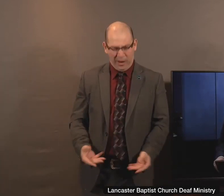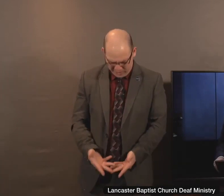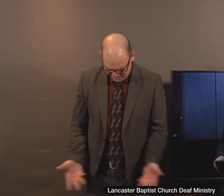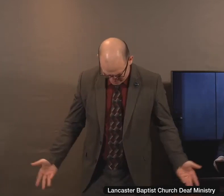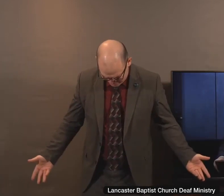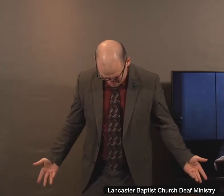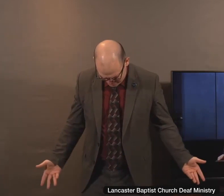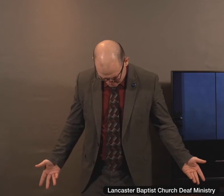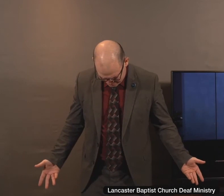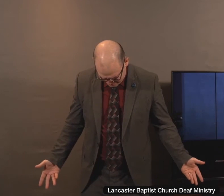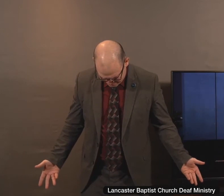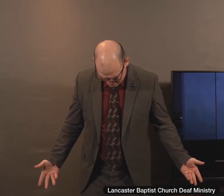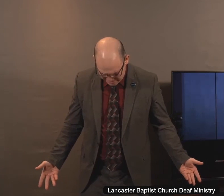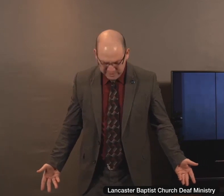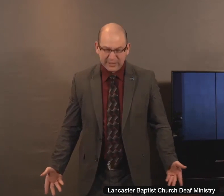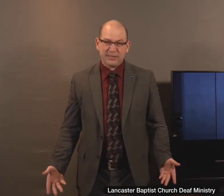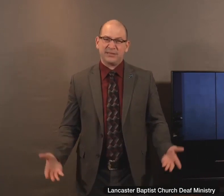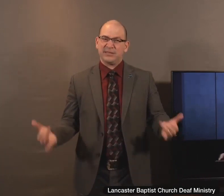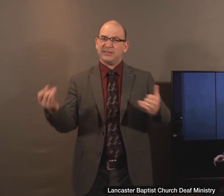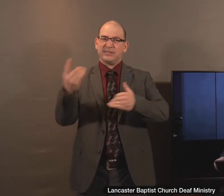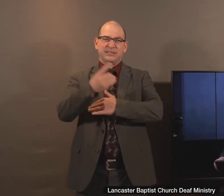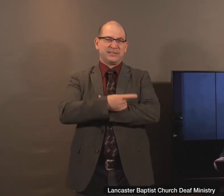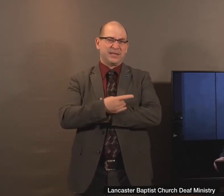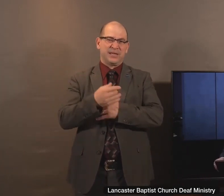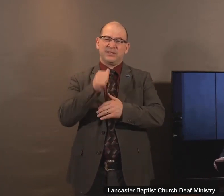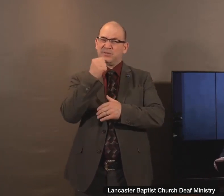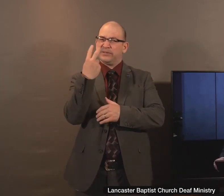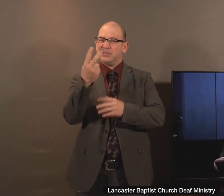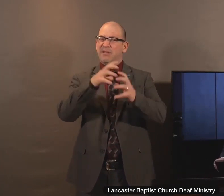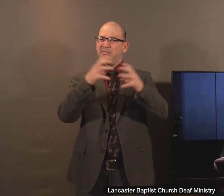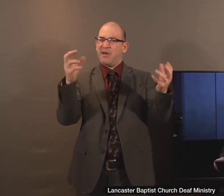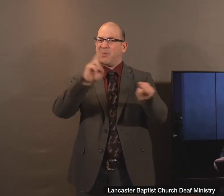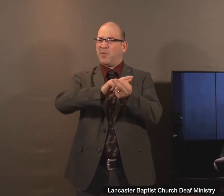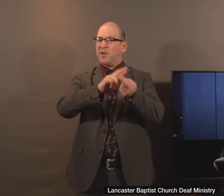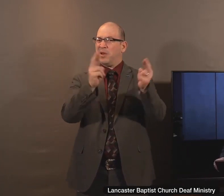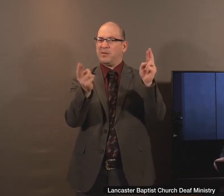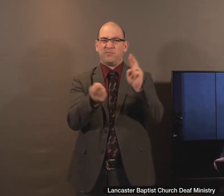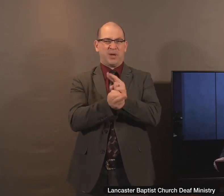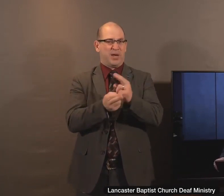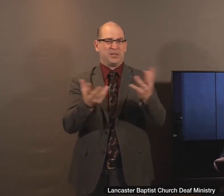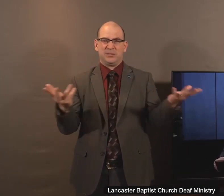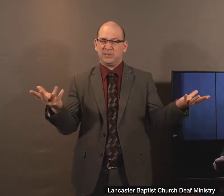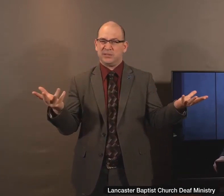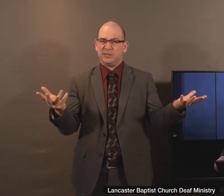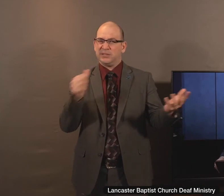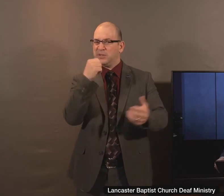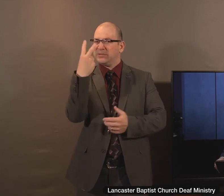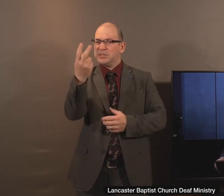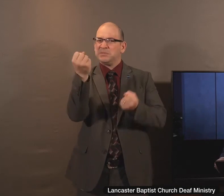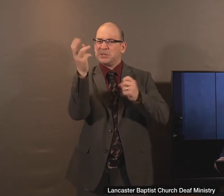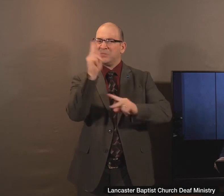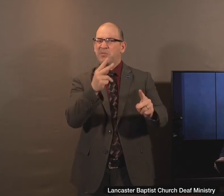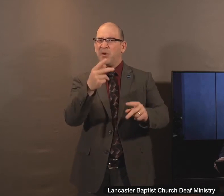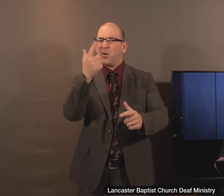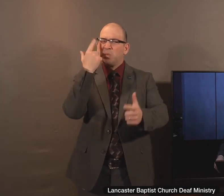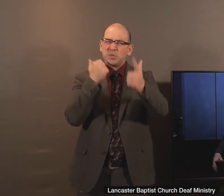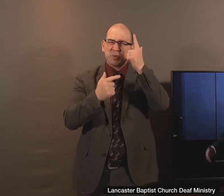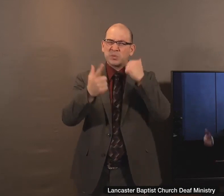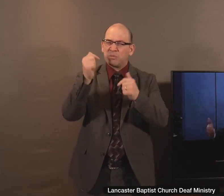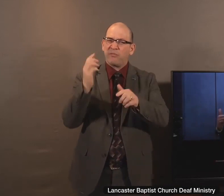You know, we don't see a lot in the way of repentance today. We don't see a lot of tears at an old-fashioned altar. We see people